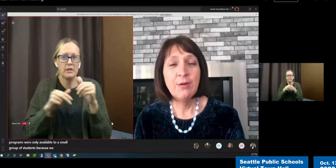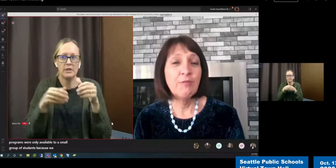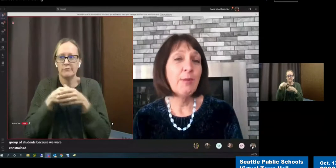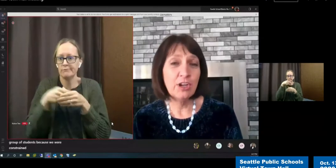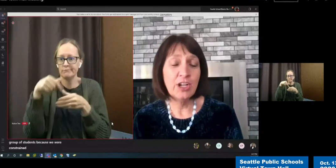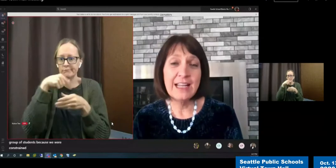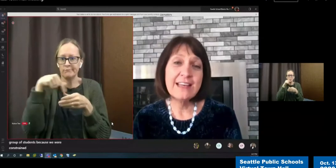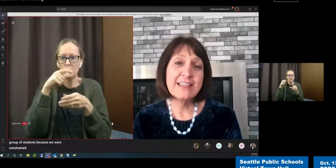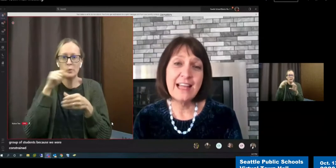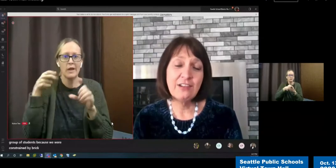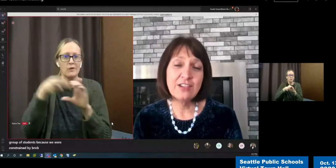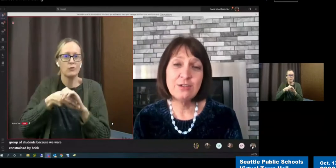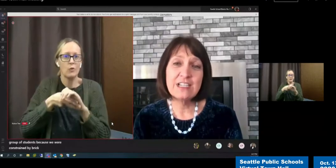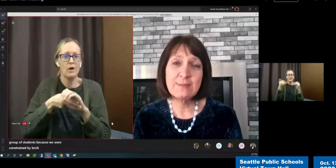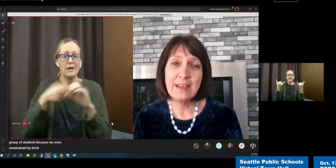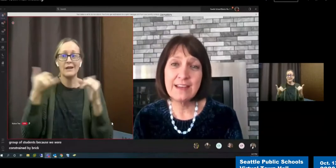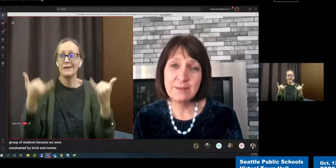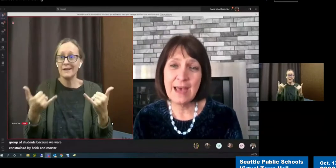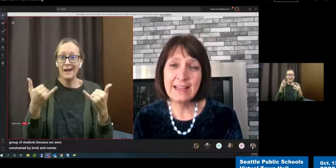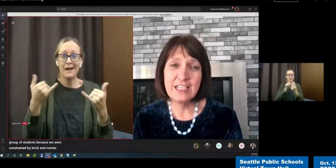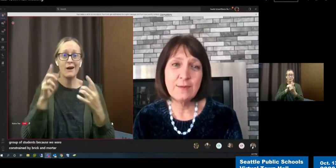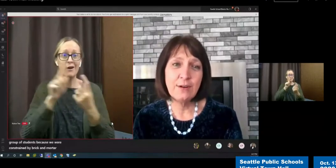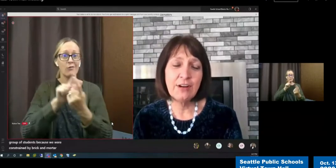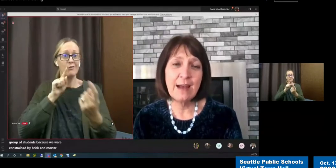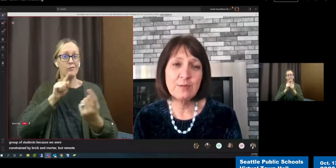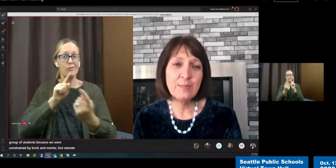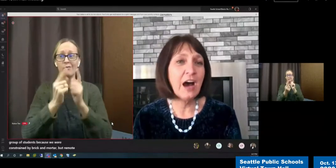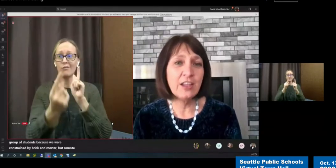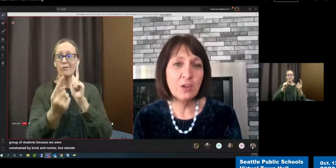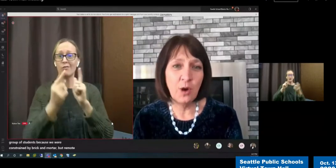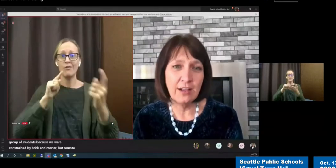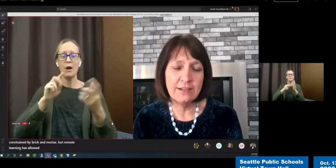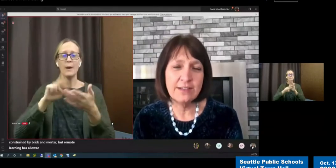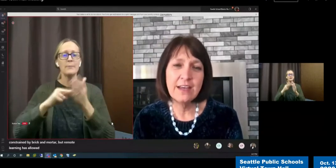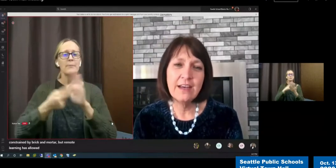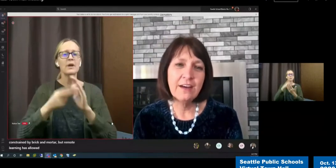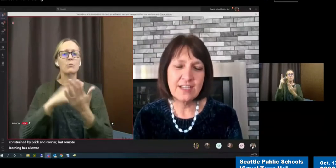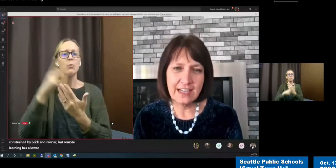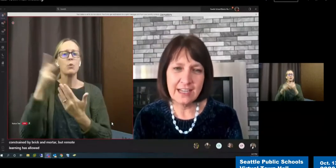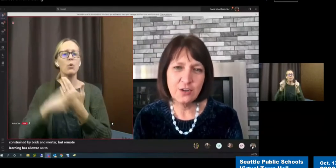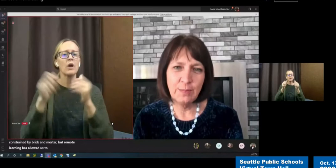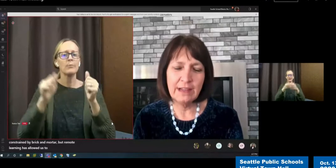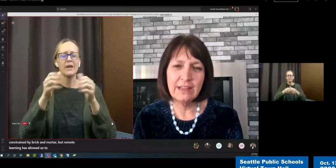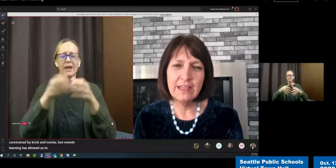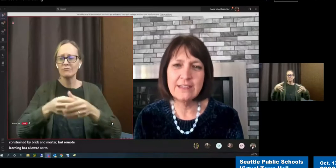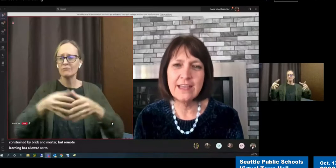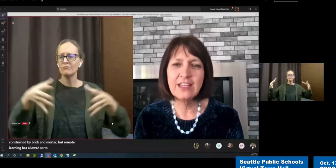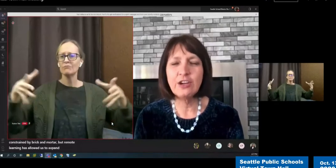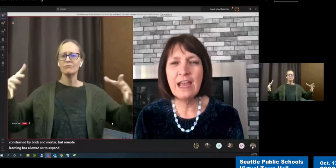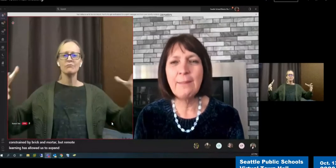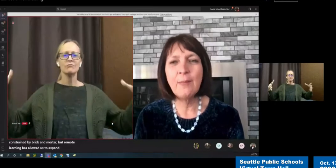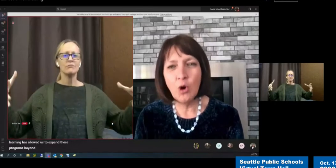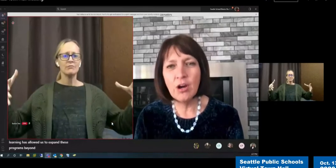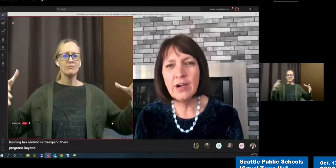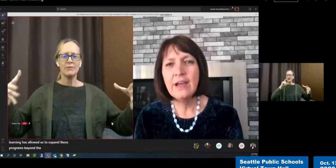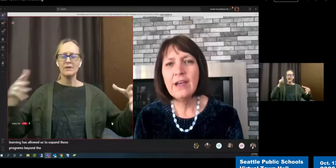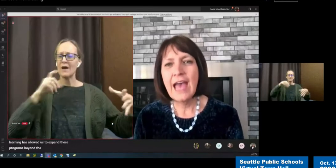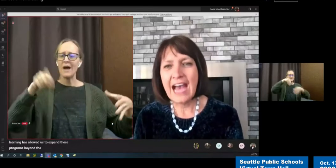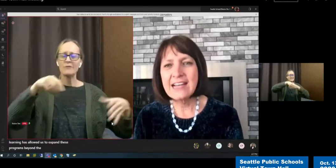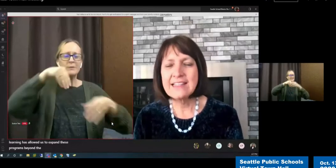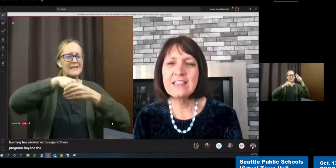But remote learning has allowed us to expand these programs beyond the walls of select school buildings and to create more